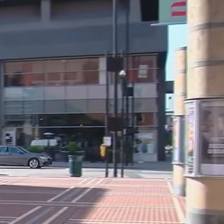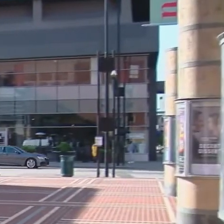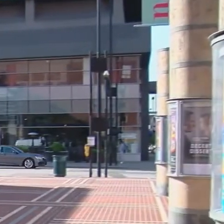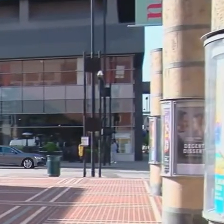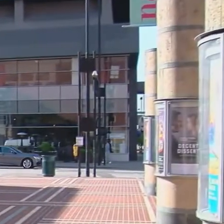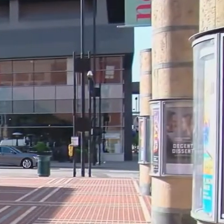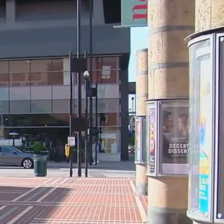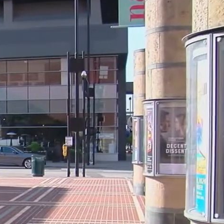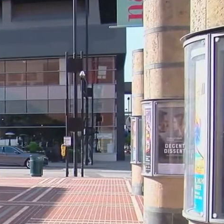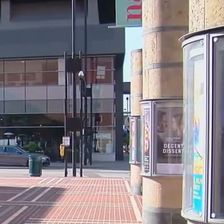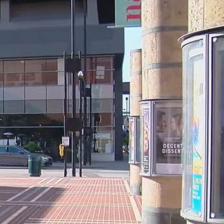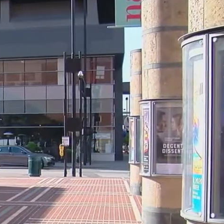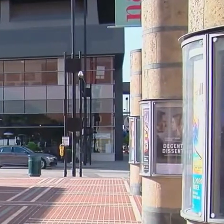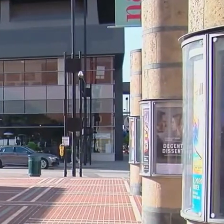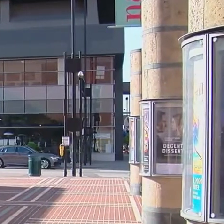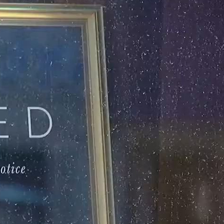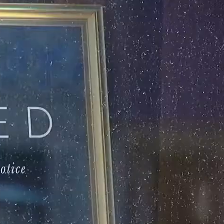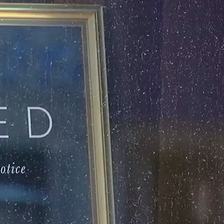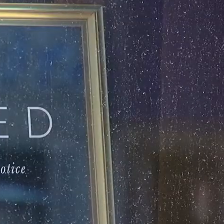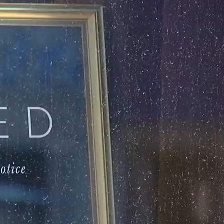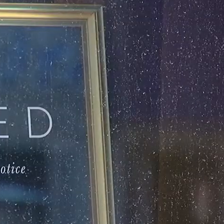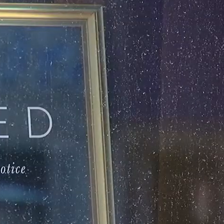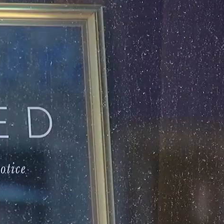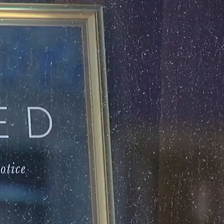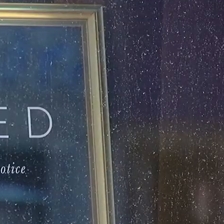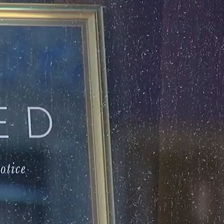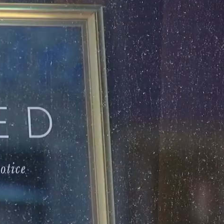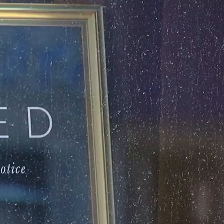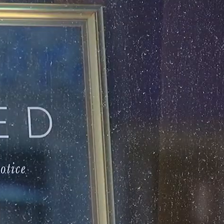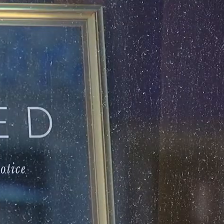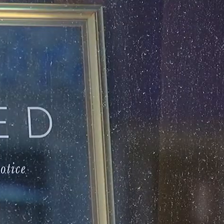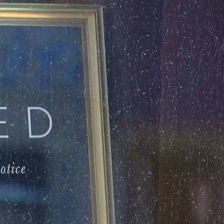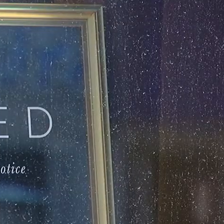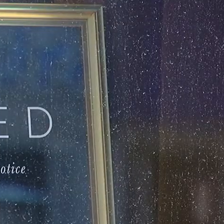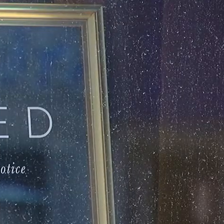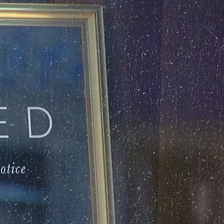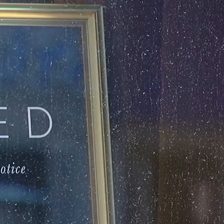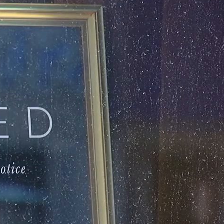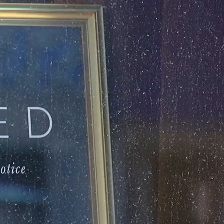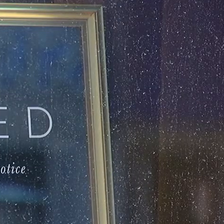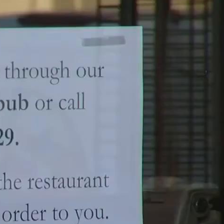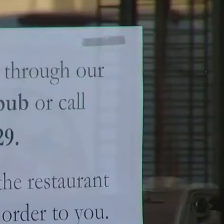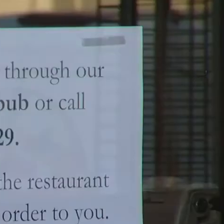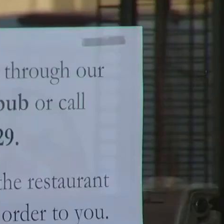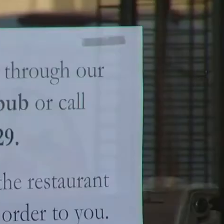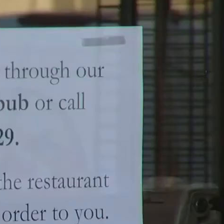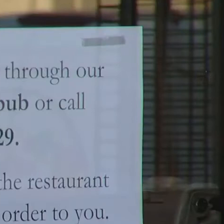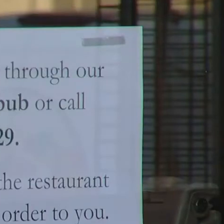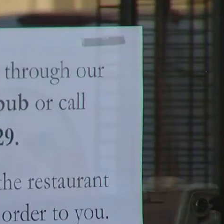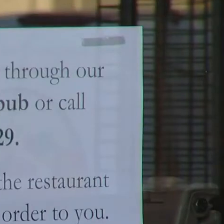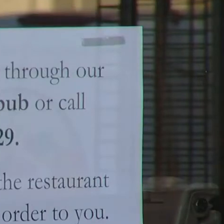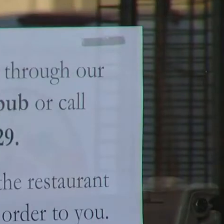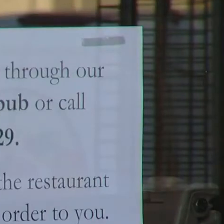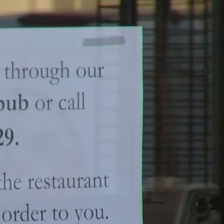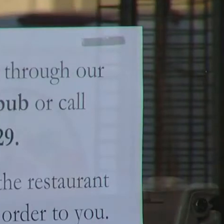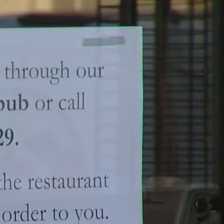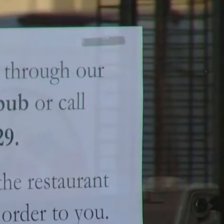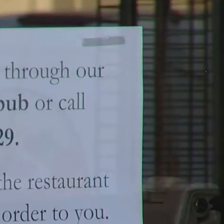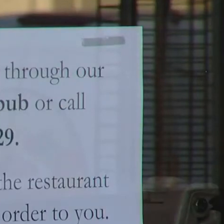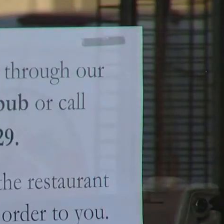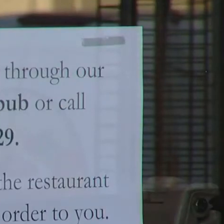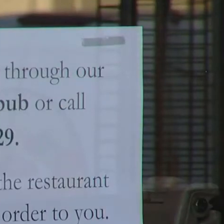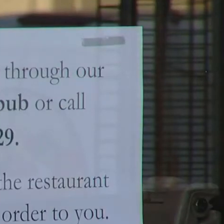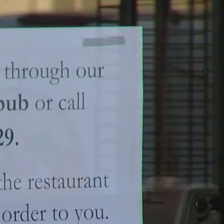businesses can open or stay open will be open to local health departments. And those officials can be more